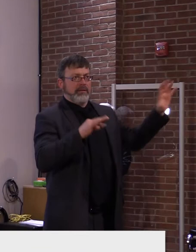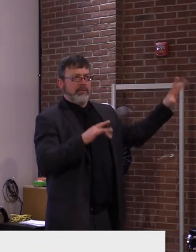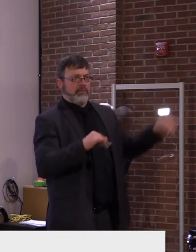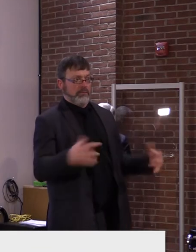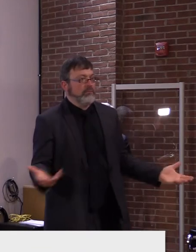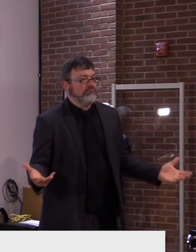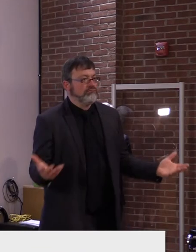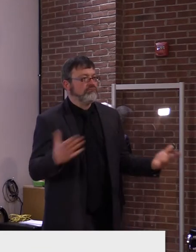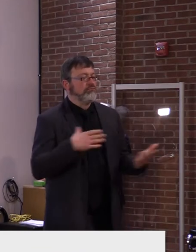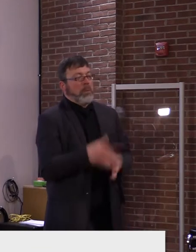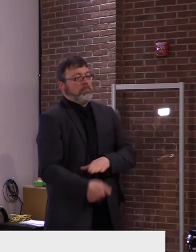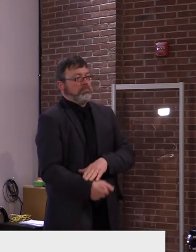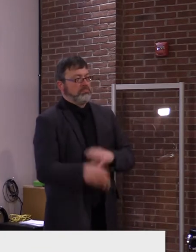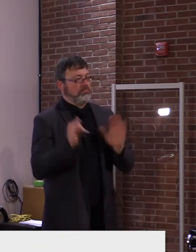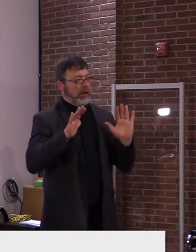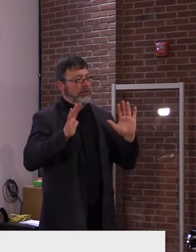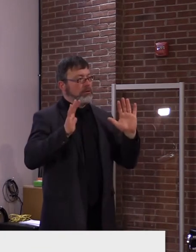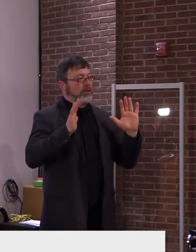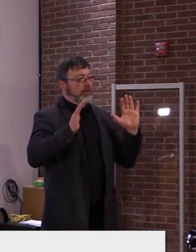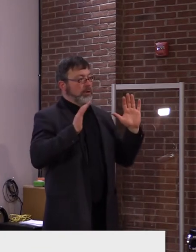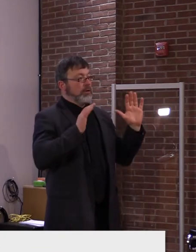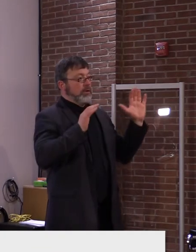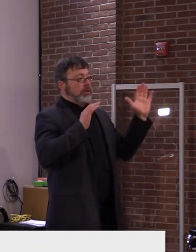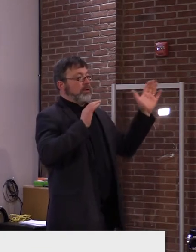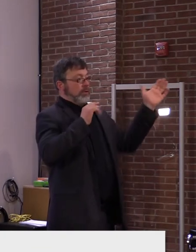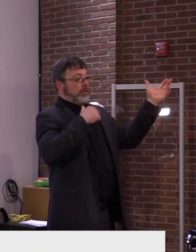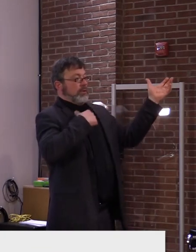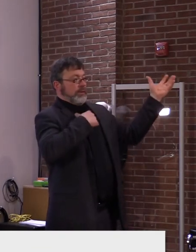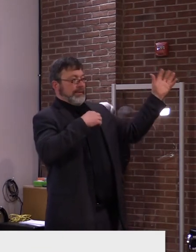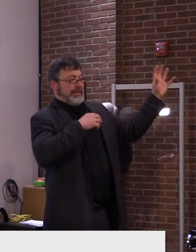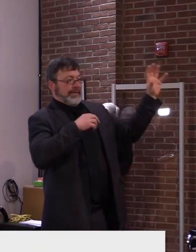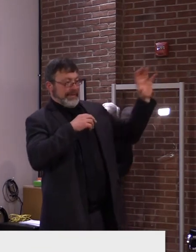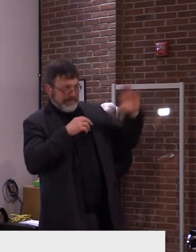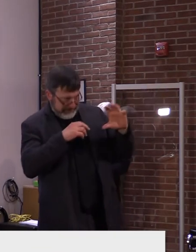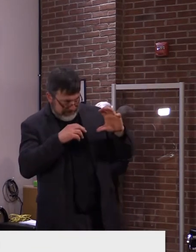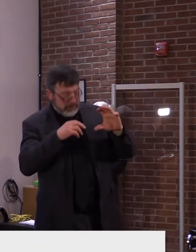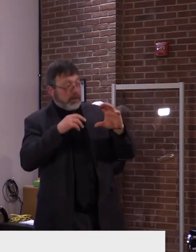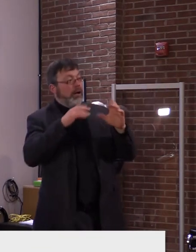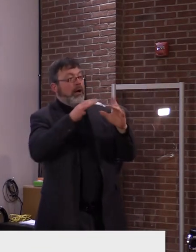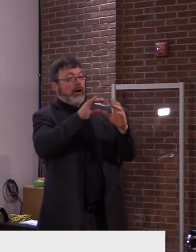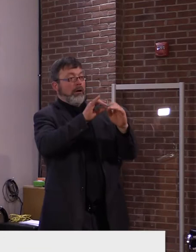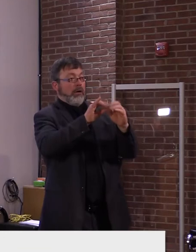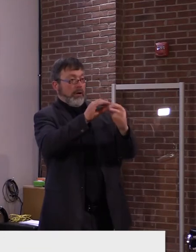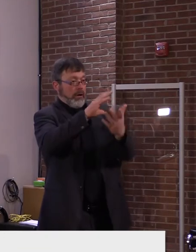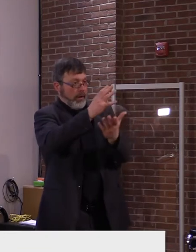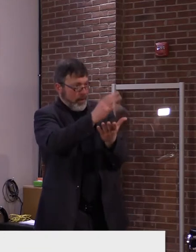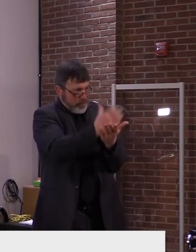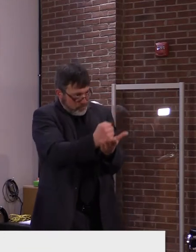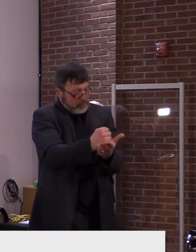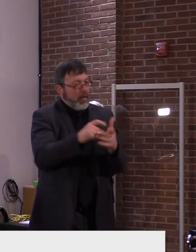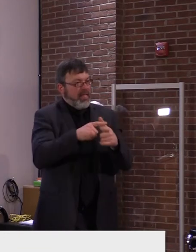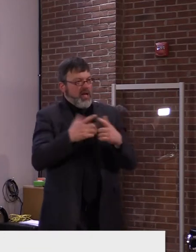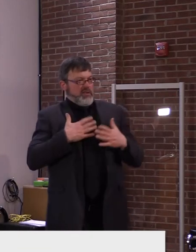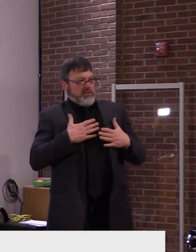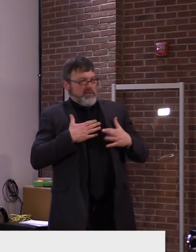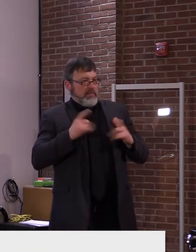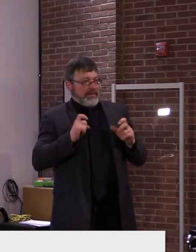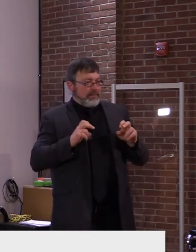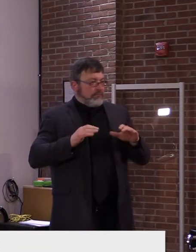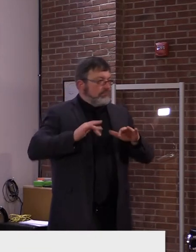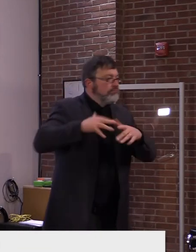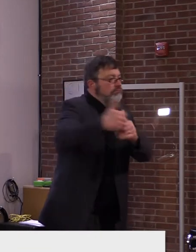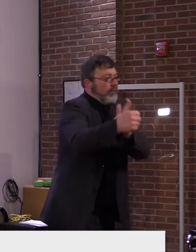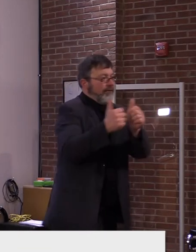the federal money's gone so that we can support ourselves, stand on our own two feet. Uh, so these strategic investments I've been talking about